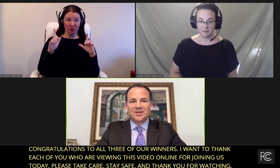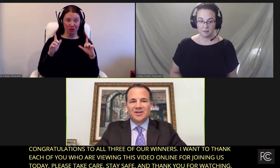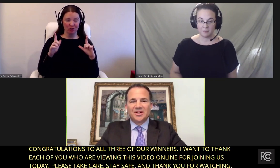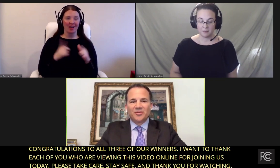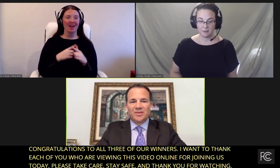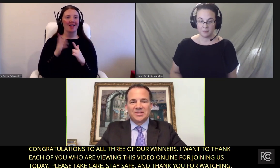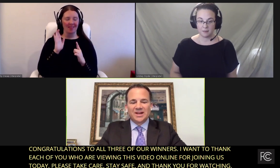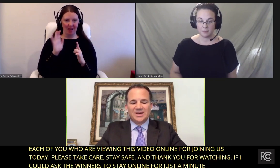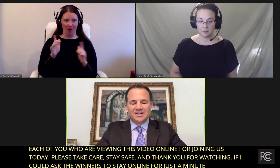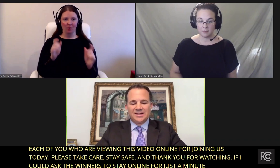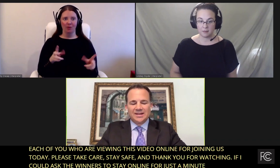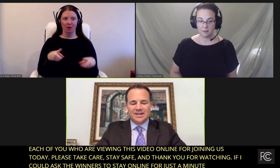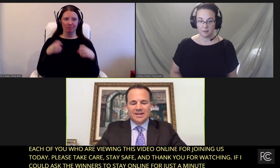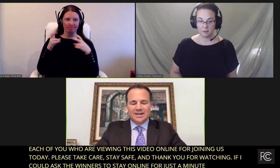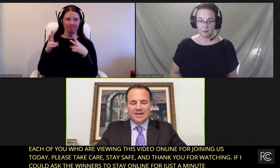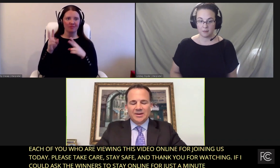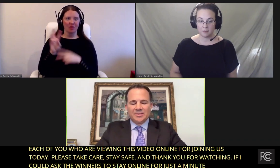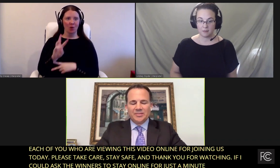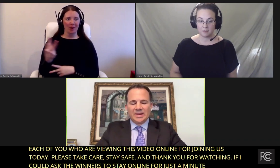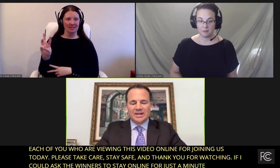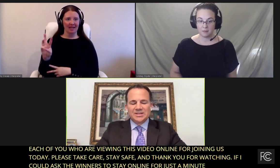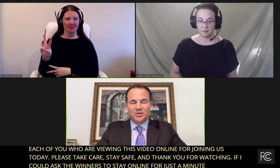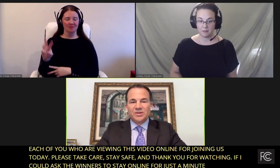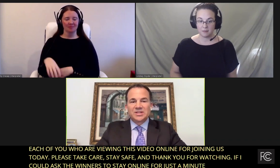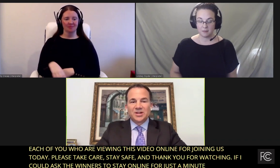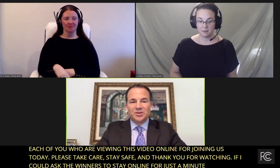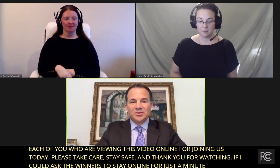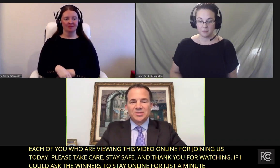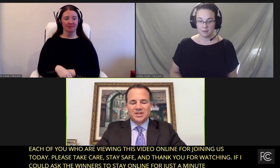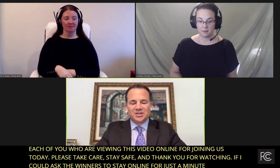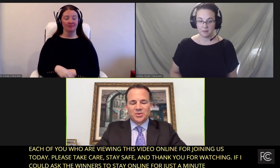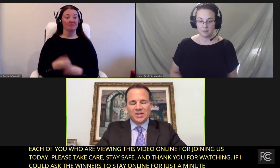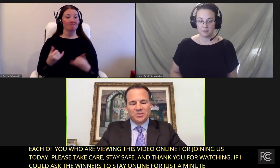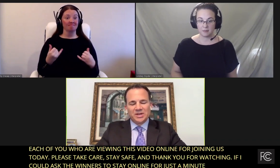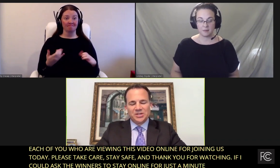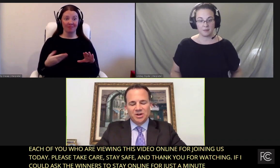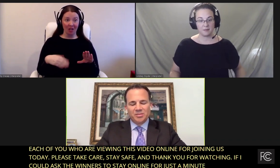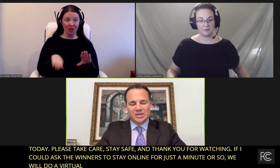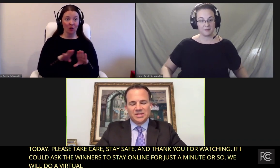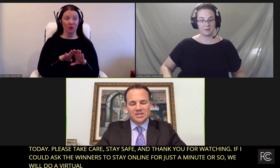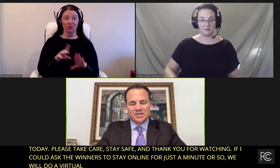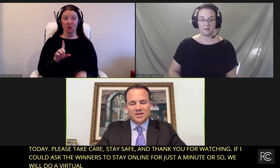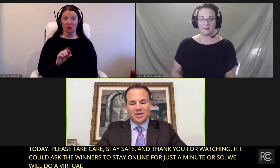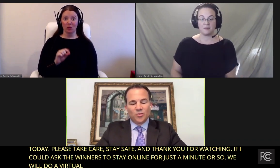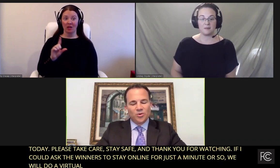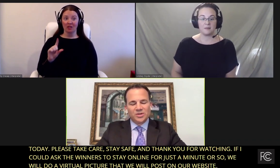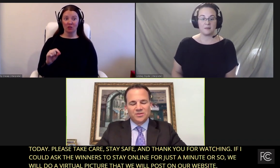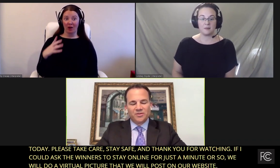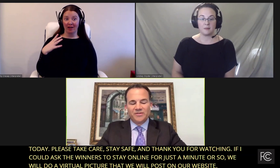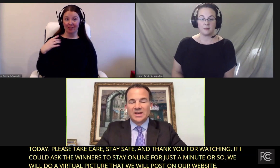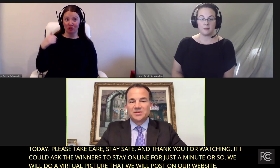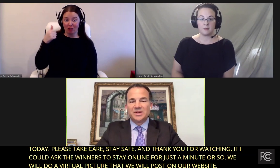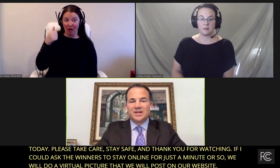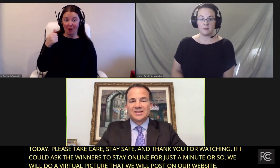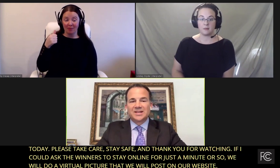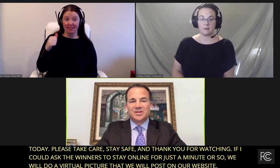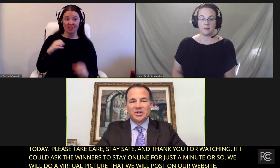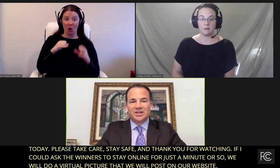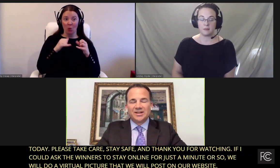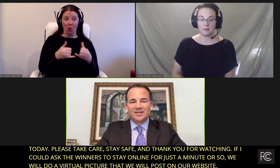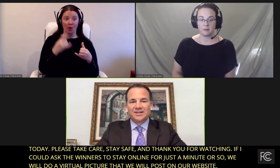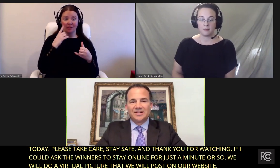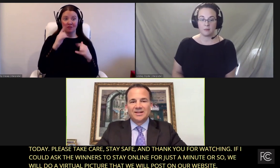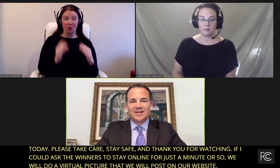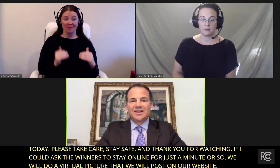we will post on our website. So this concludes the 2020 Chairman's Awards for Advancement and